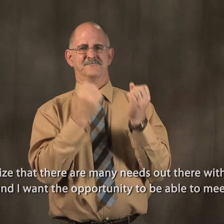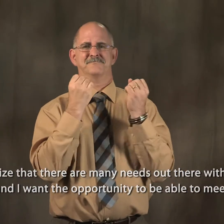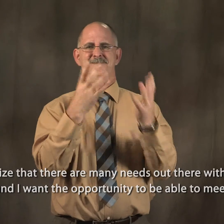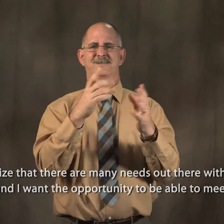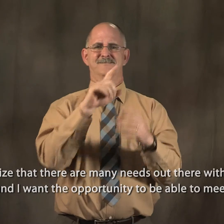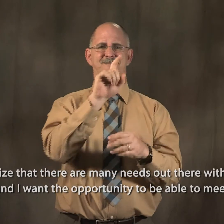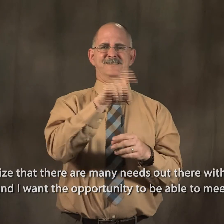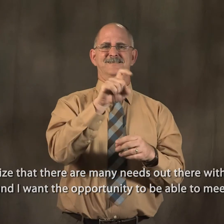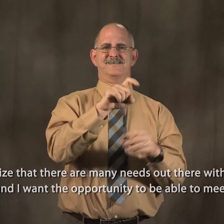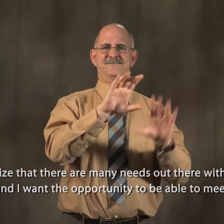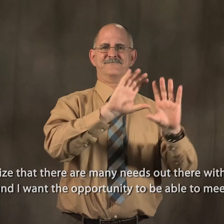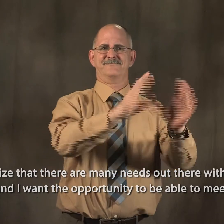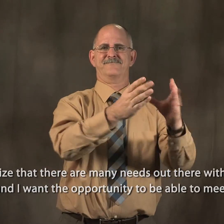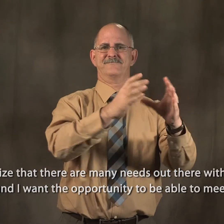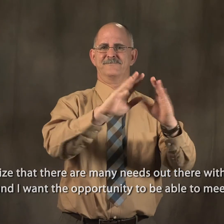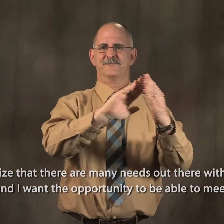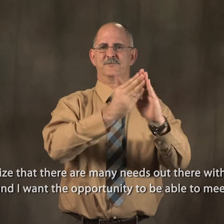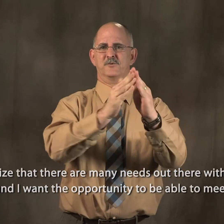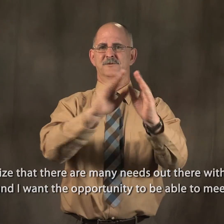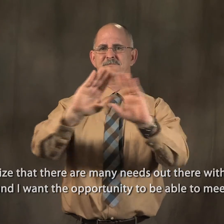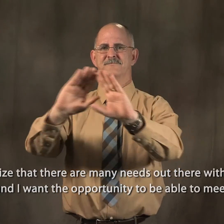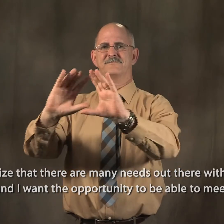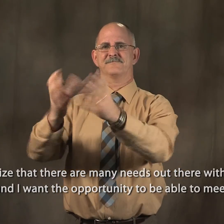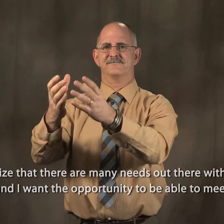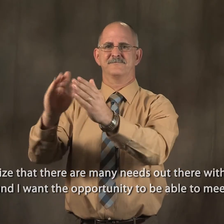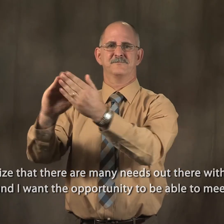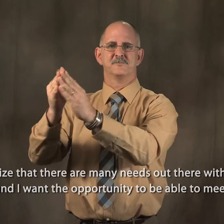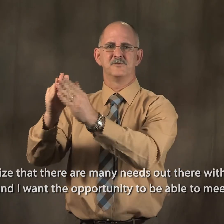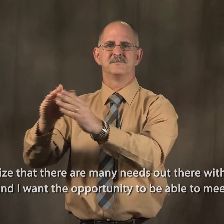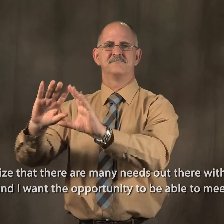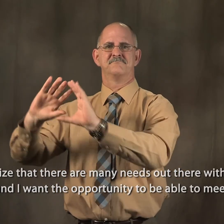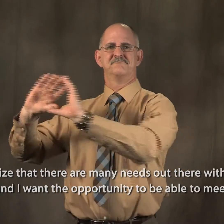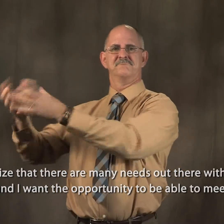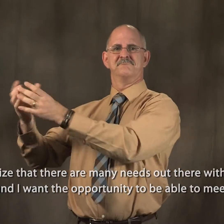I recognize that there are many needs out there within the communities.